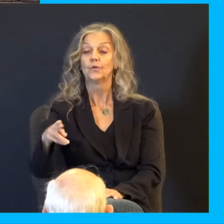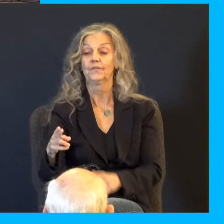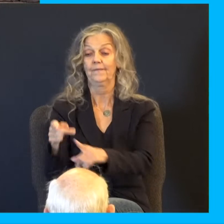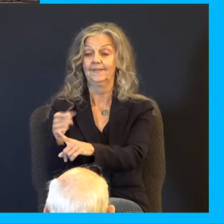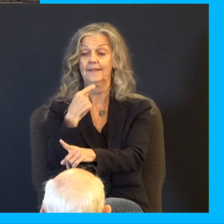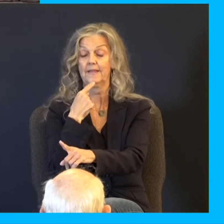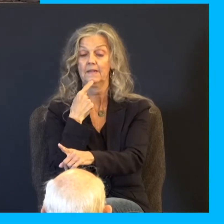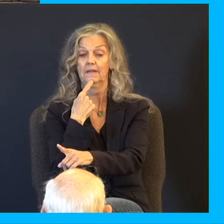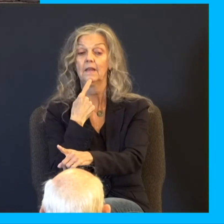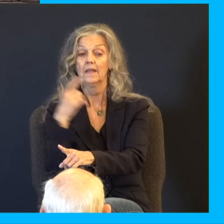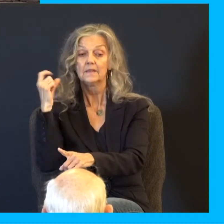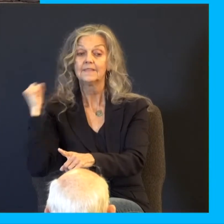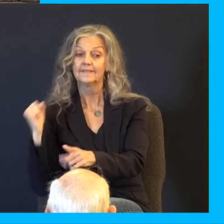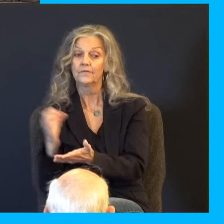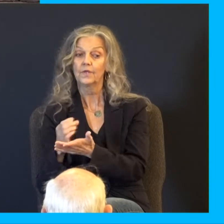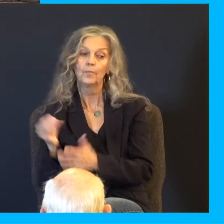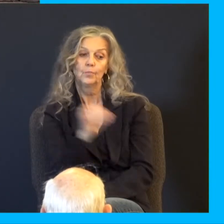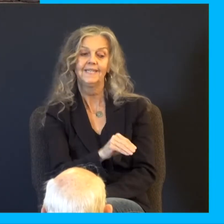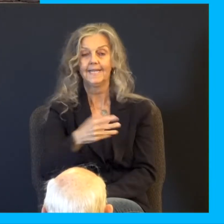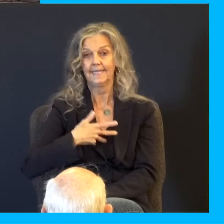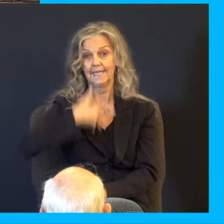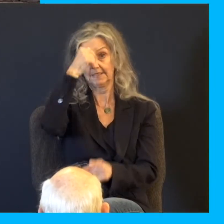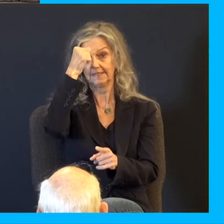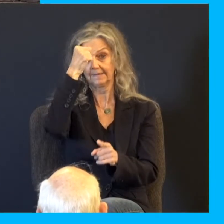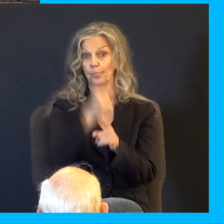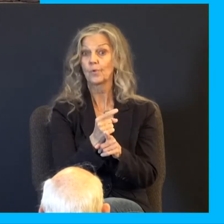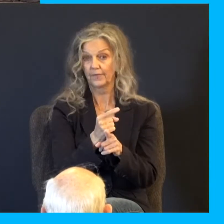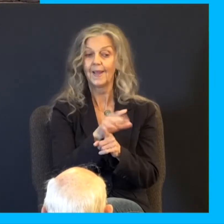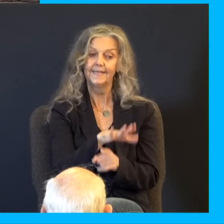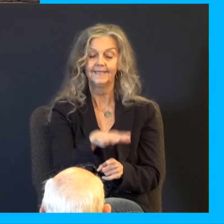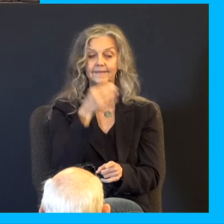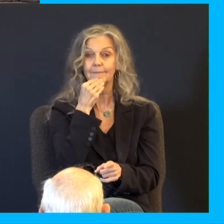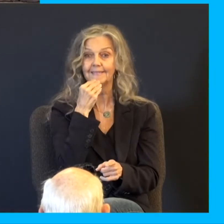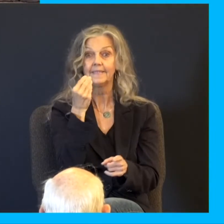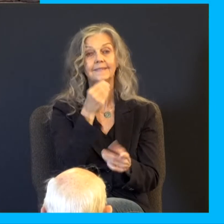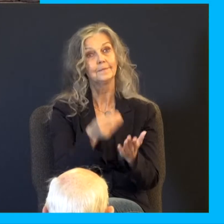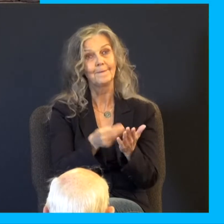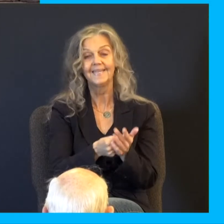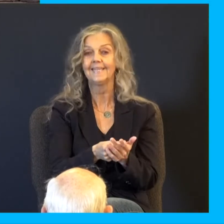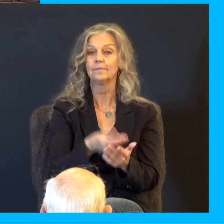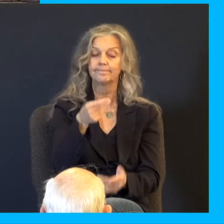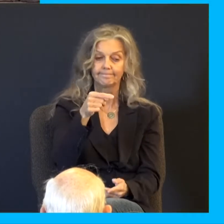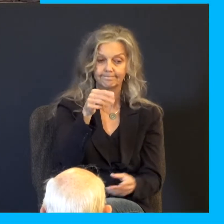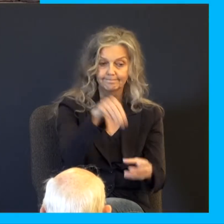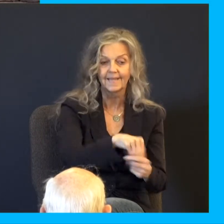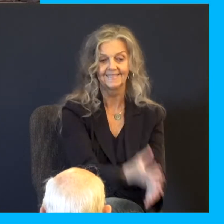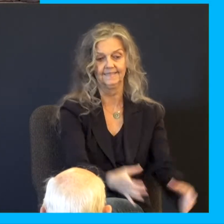the silver cup, in the sack's mouth of the youngest, and his corn money, grain money. And he did according to the word that Joseph had spoken.